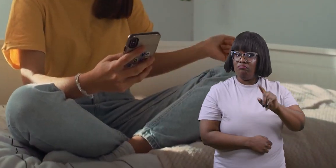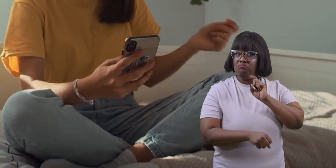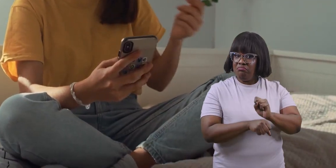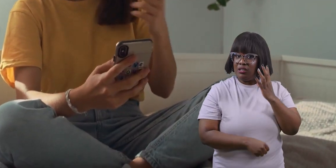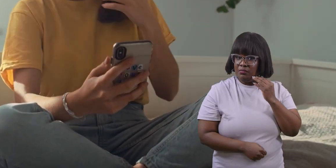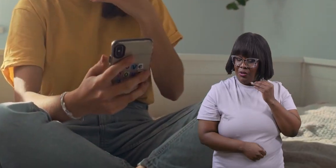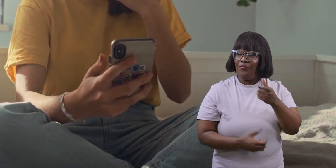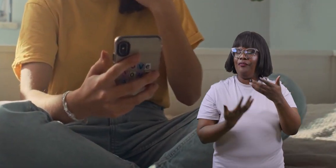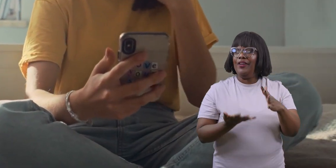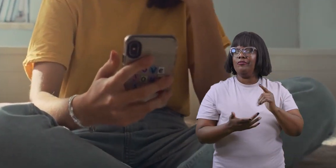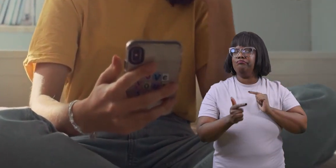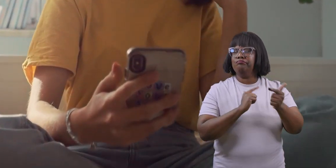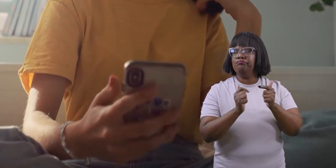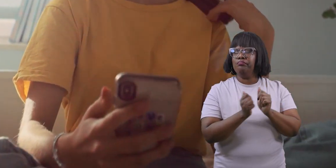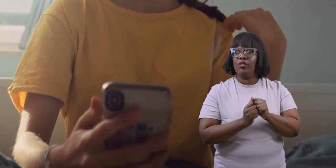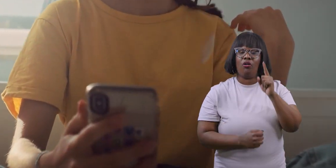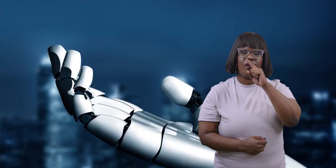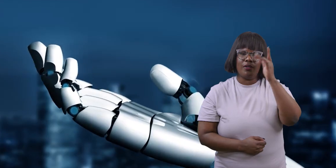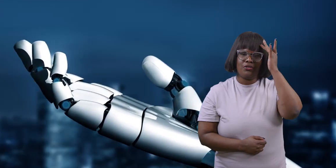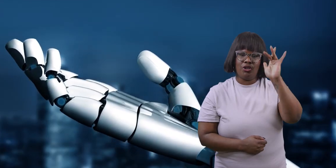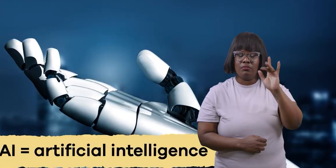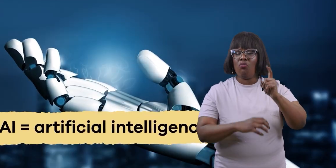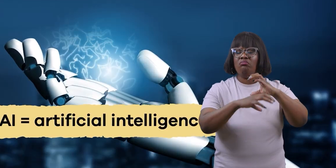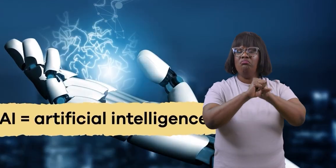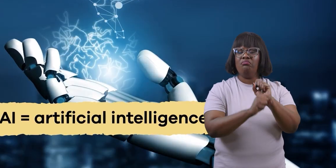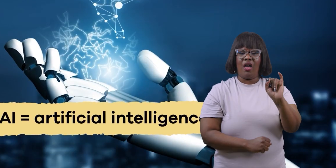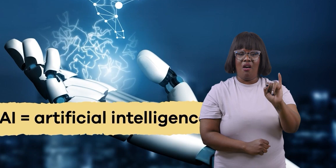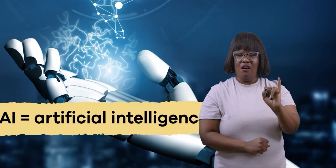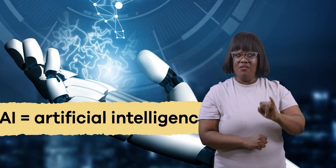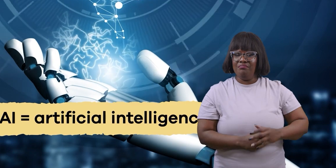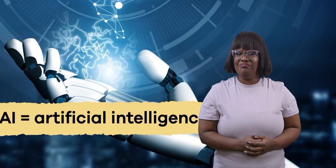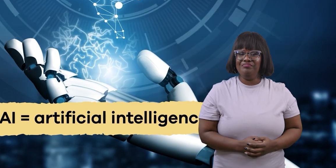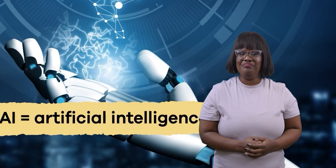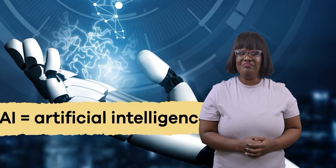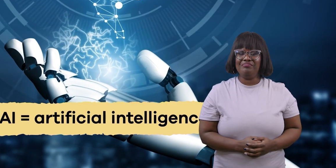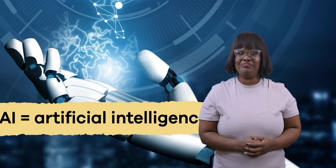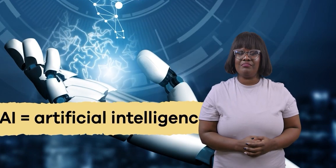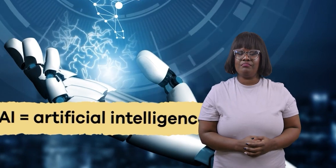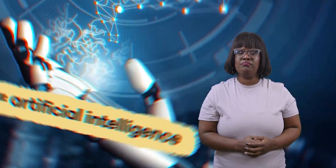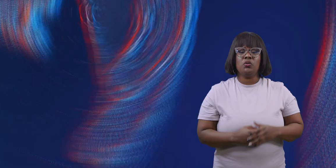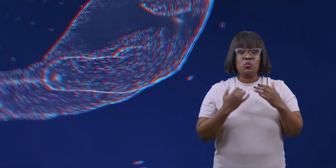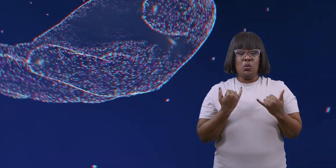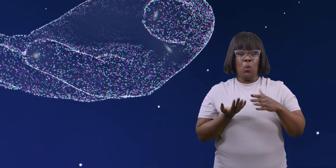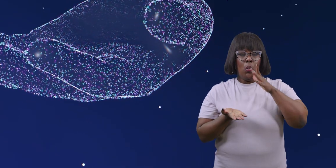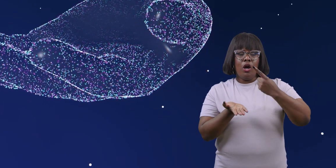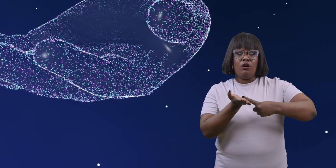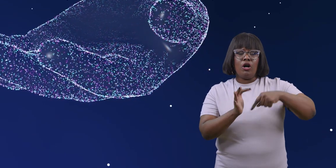so, you have been interacting with artificial intelligence, or AI for short. Today we are